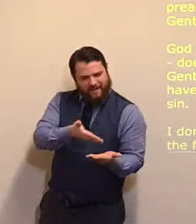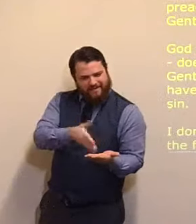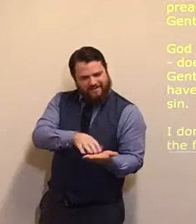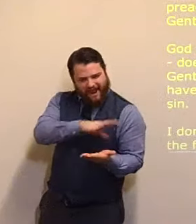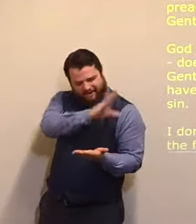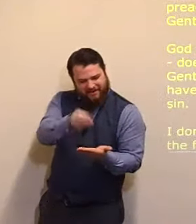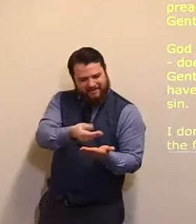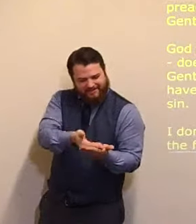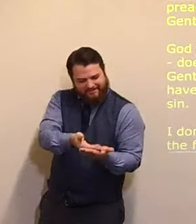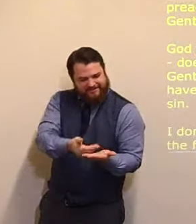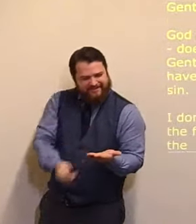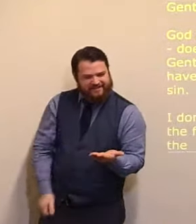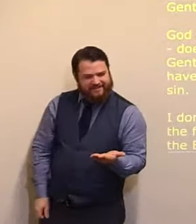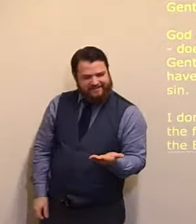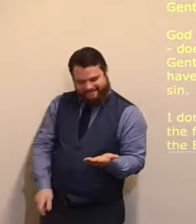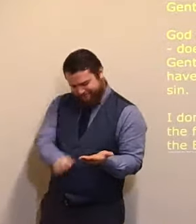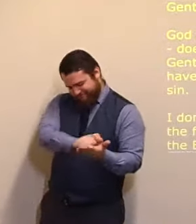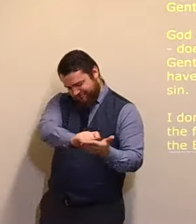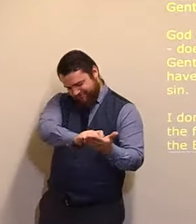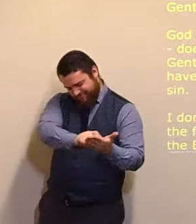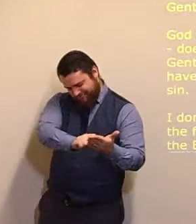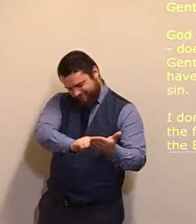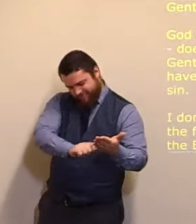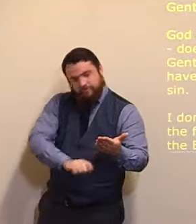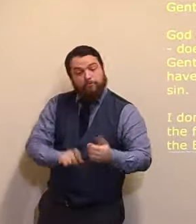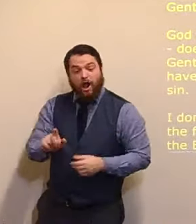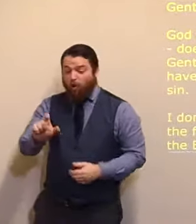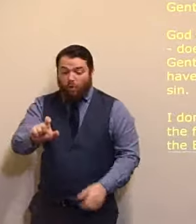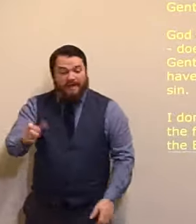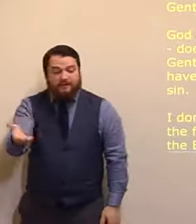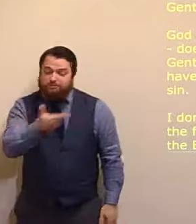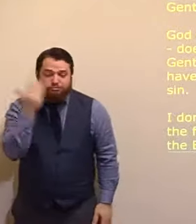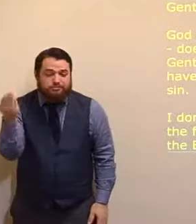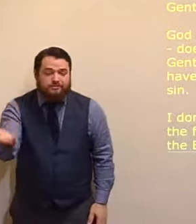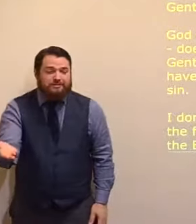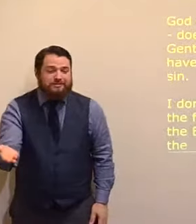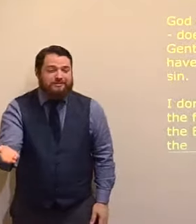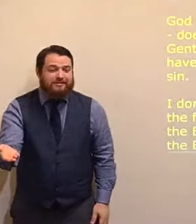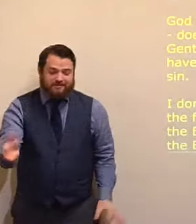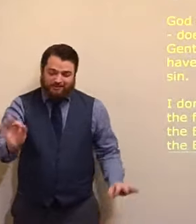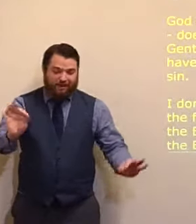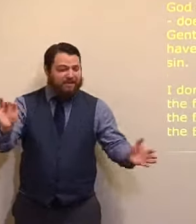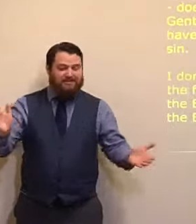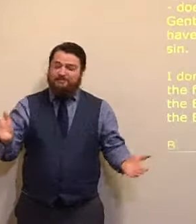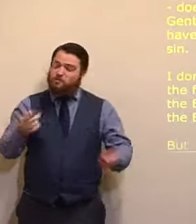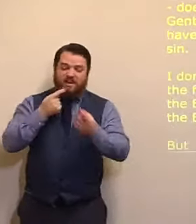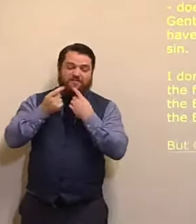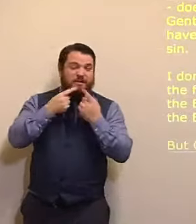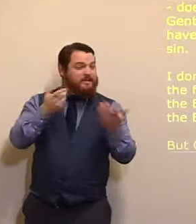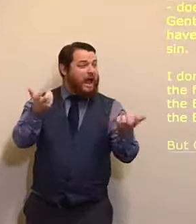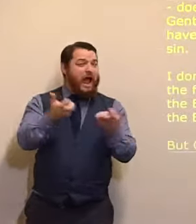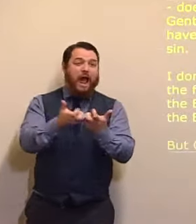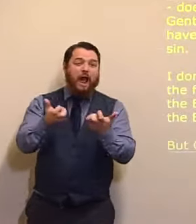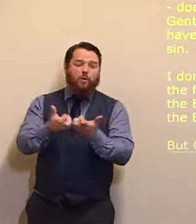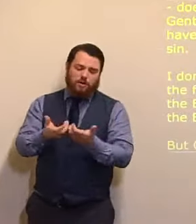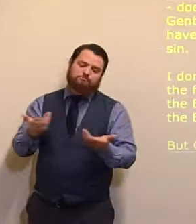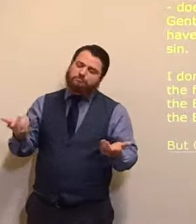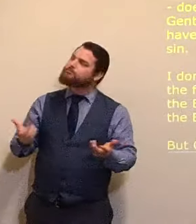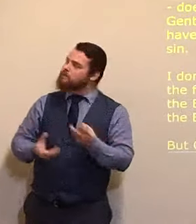how to find the Lord, Cornelius, need that. Need the presence, of that vision. He need, the coming of